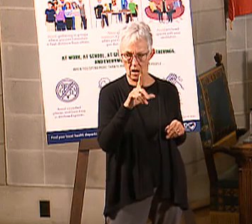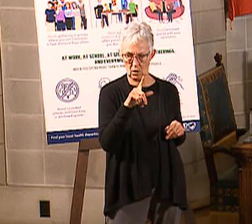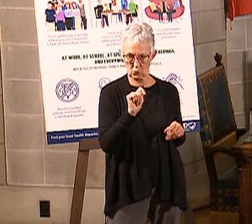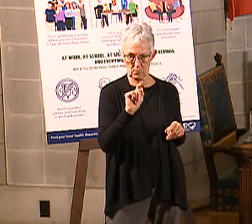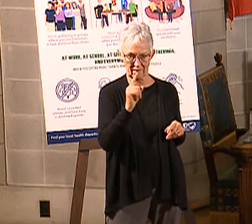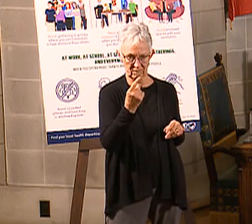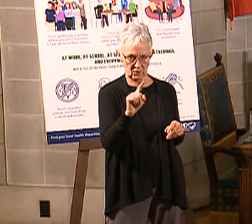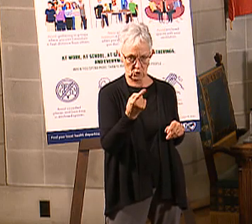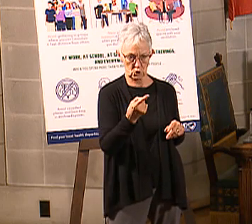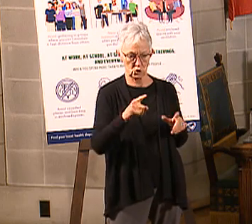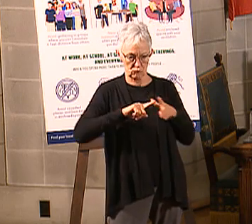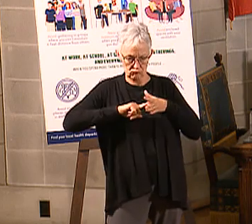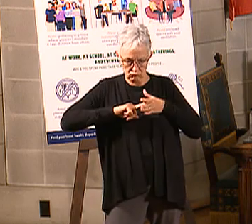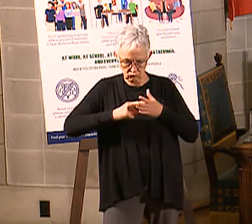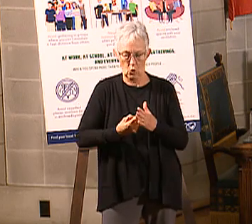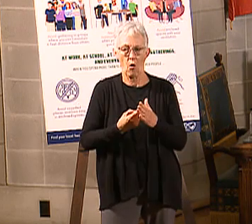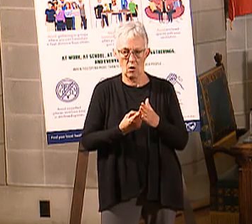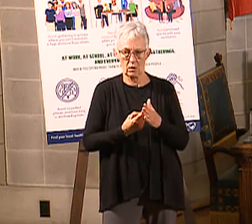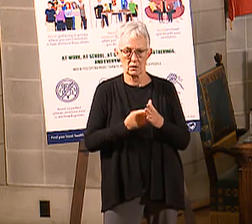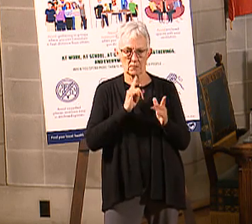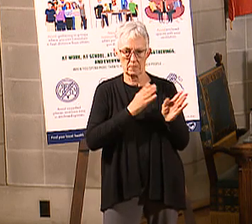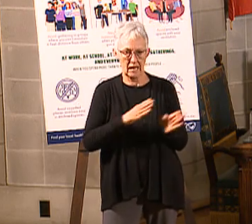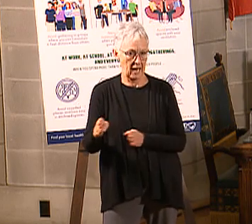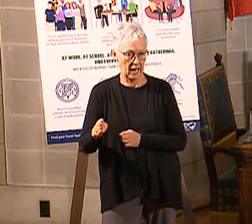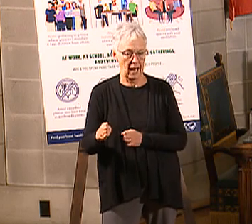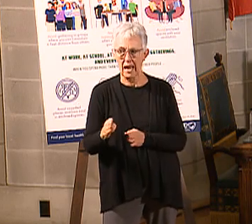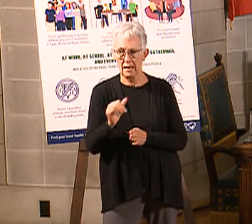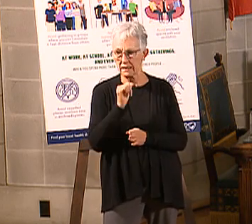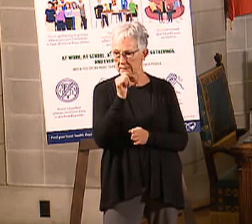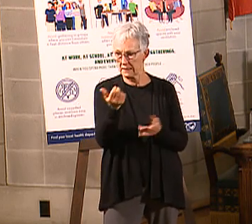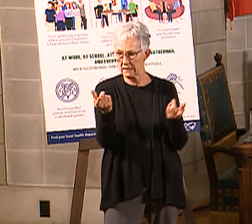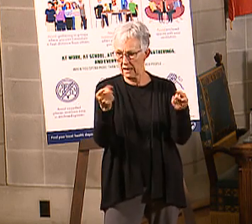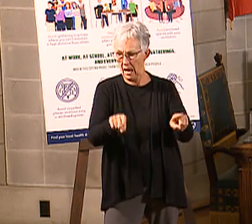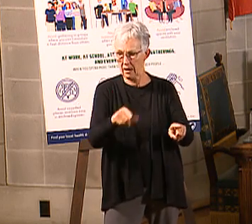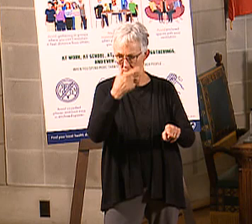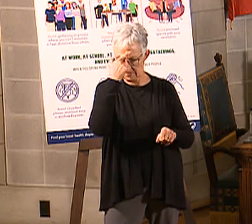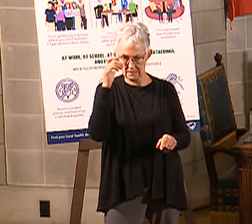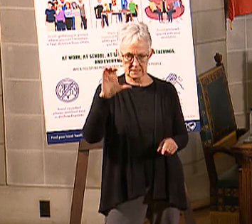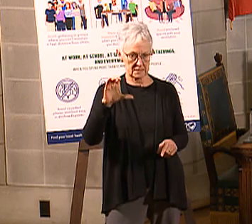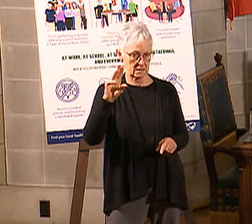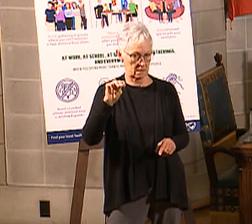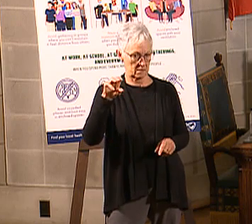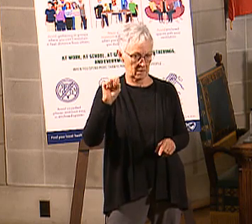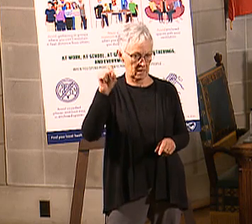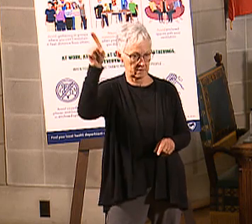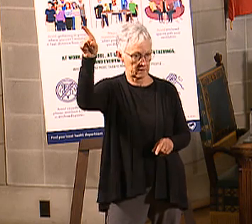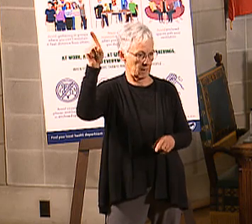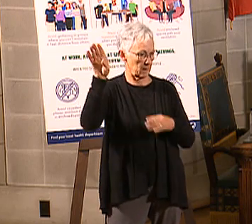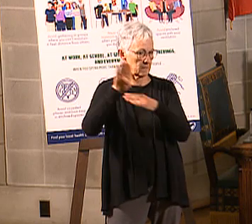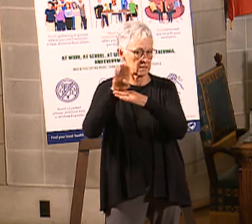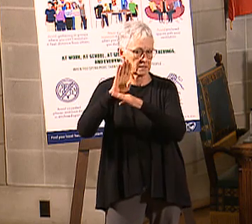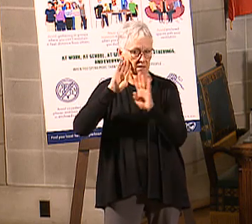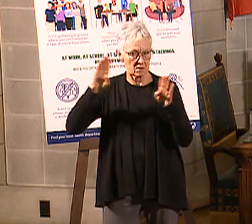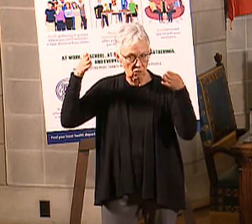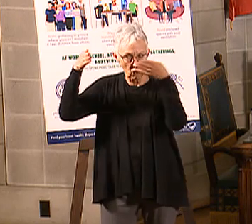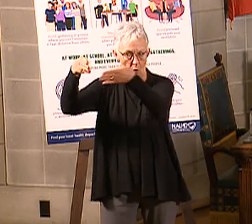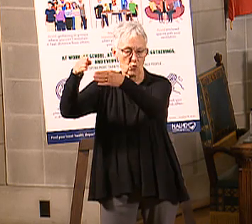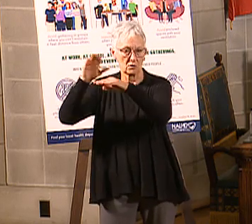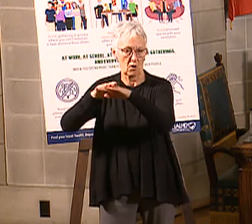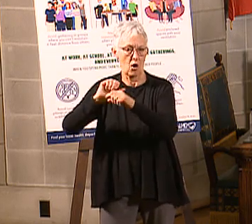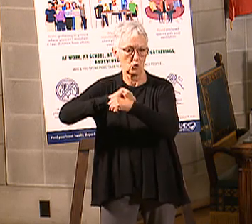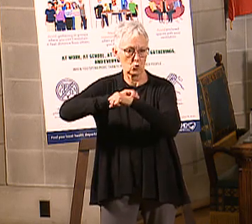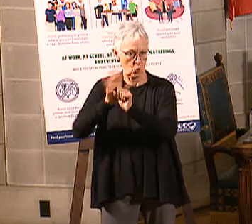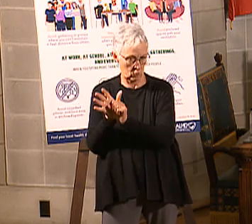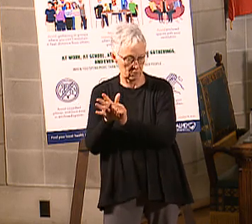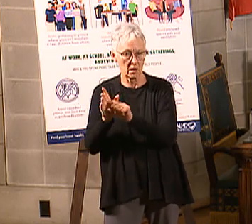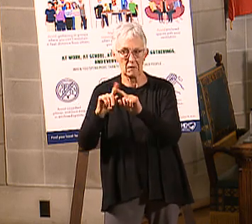implementation or coverage was not available because CMS was busy with the pandemic. But today we're announcing that CMS has now approved